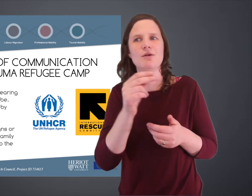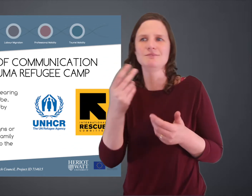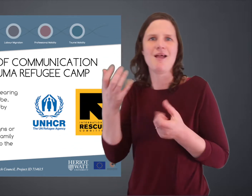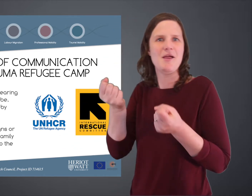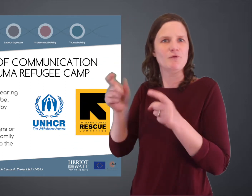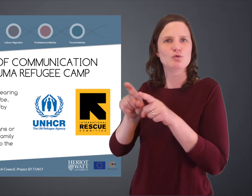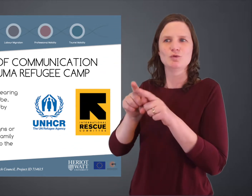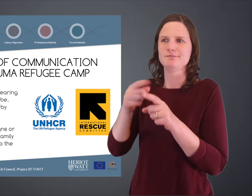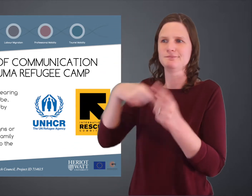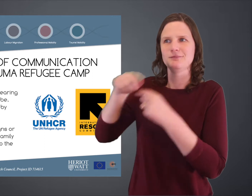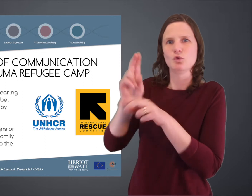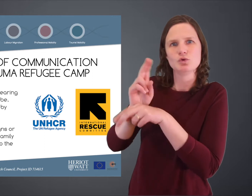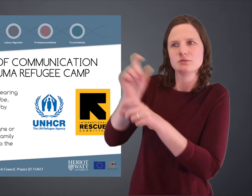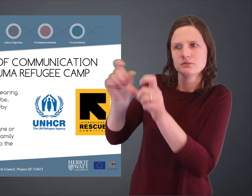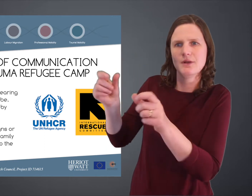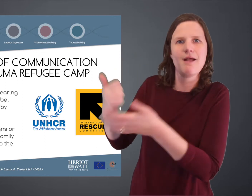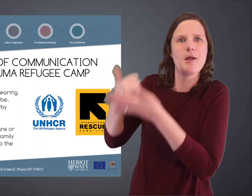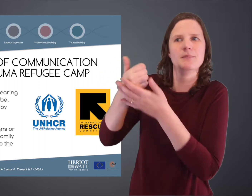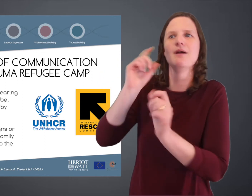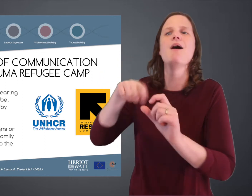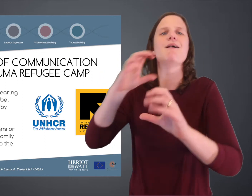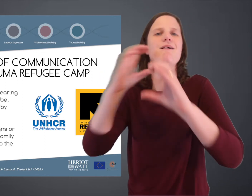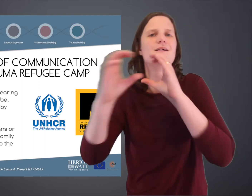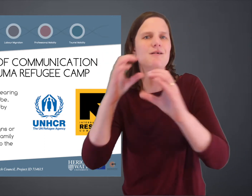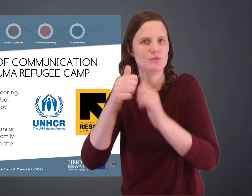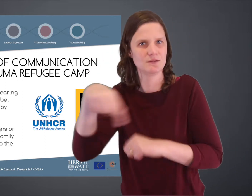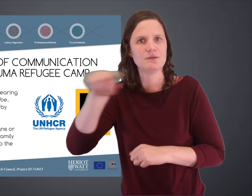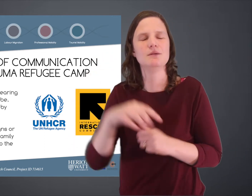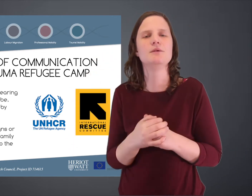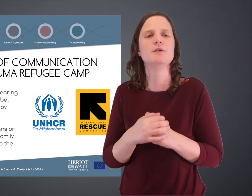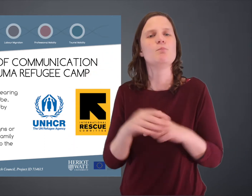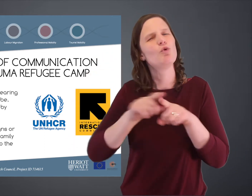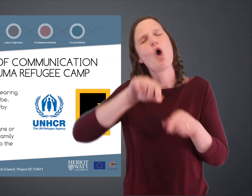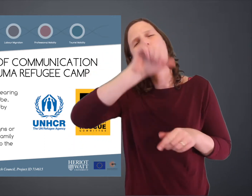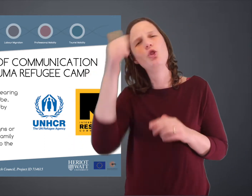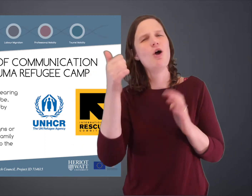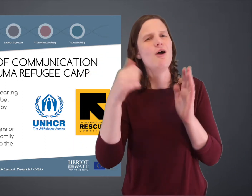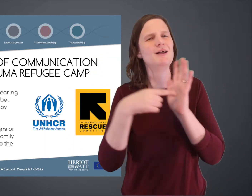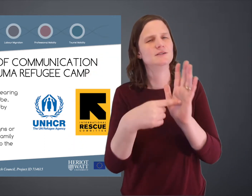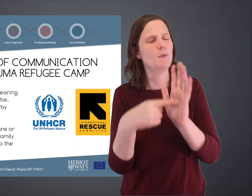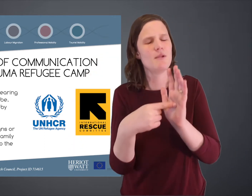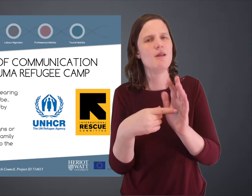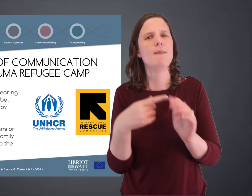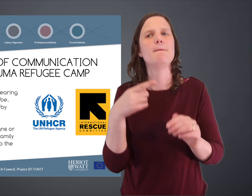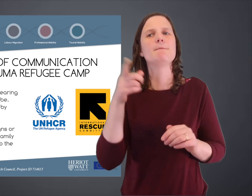and then the family member will translate the information into English. So that can assist with communication as well.